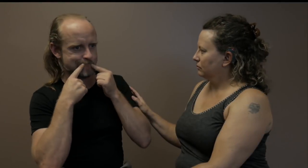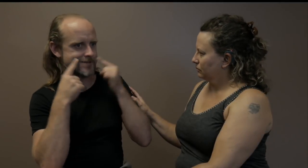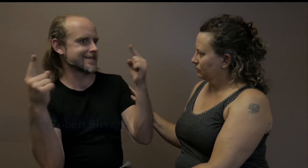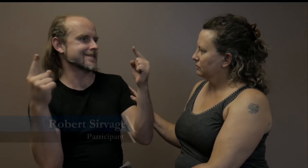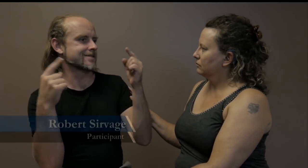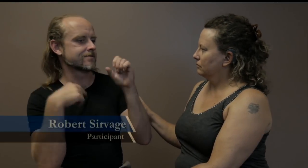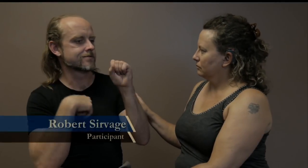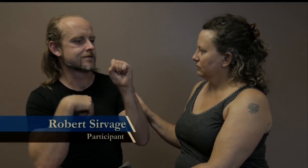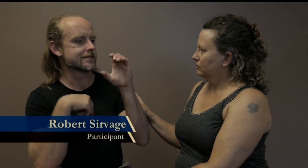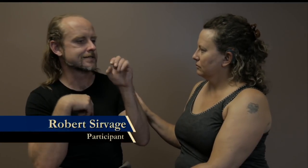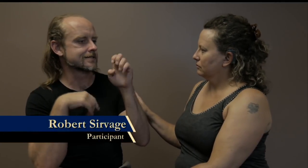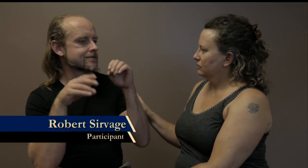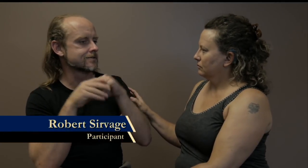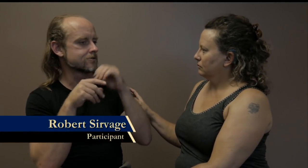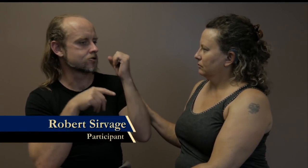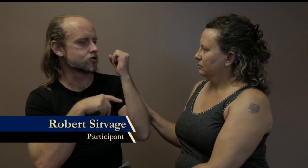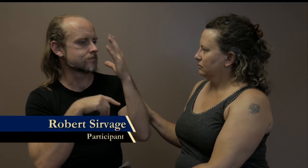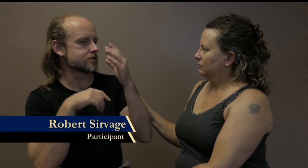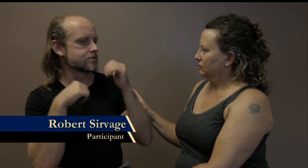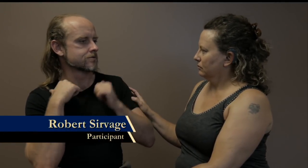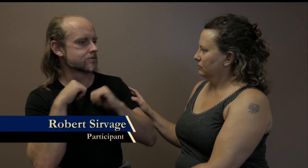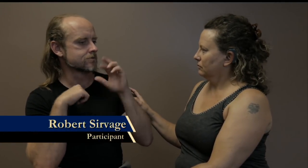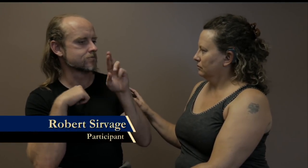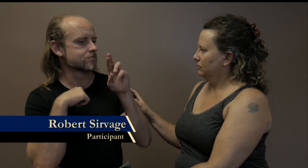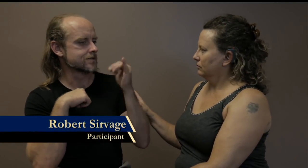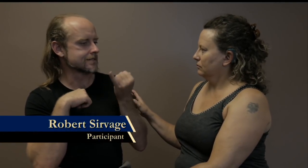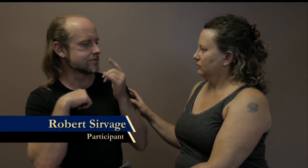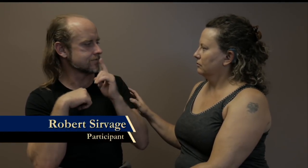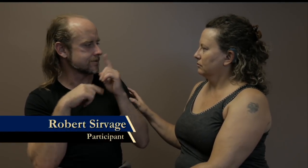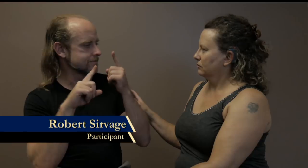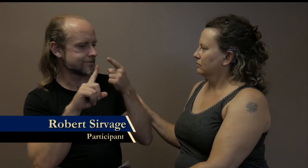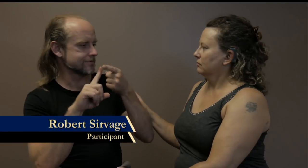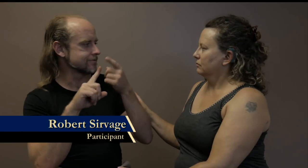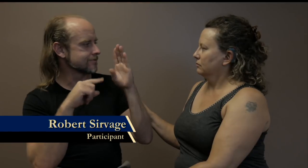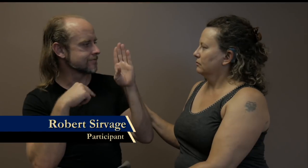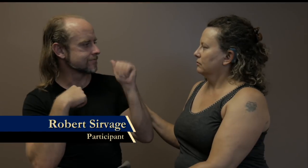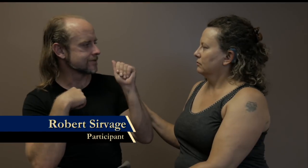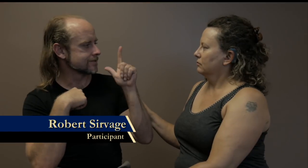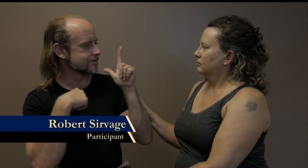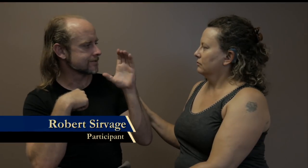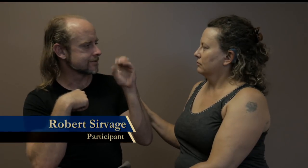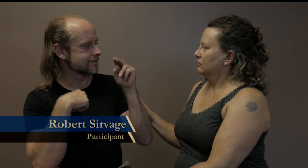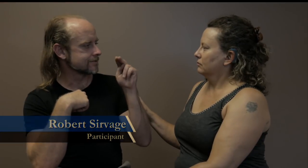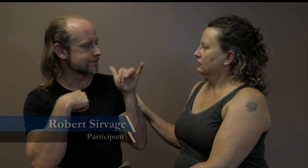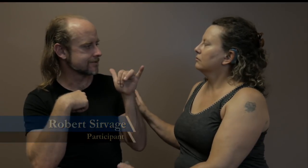The most famous scene in Shakespeare's Romeo and Juliet is probably the balcony scene.